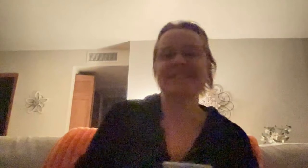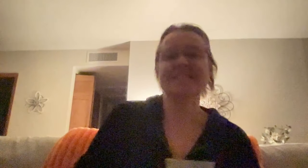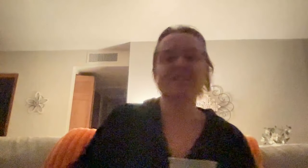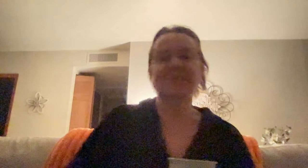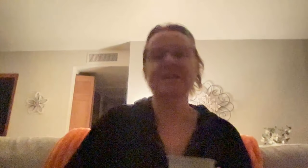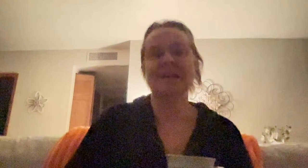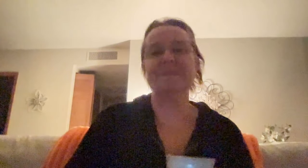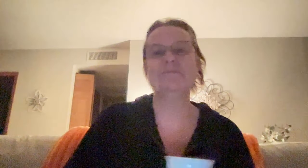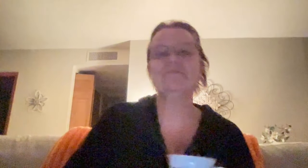So, um,